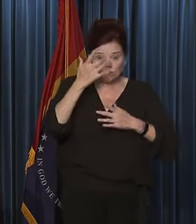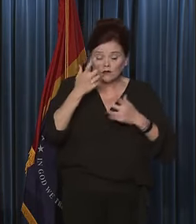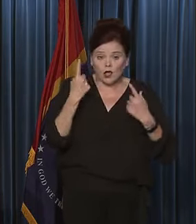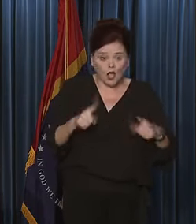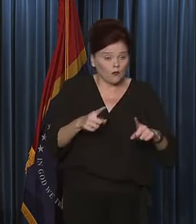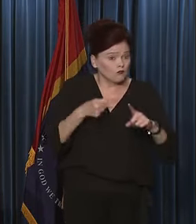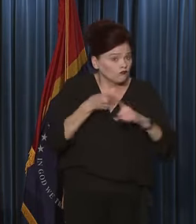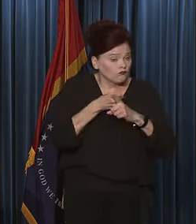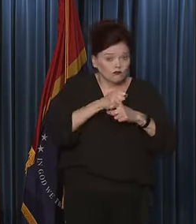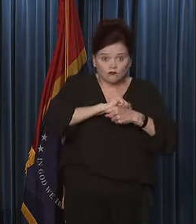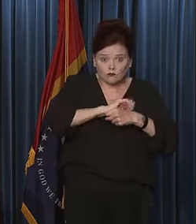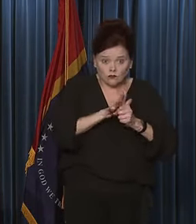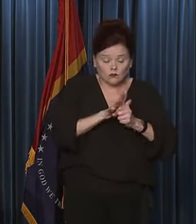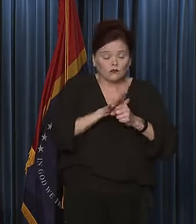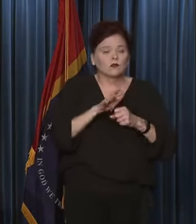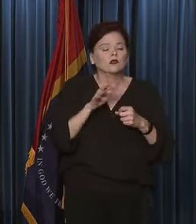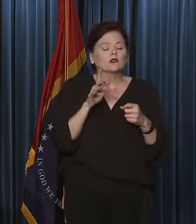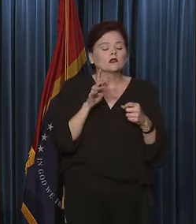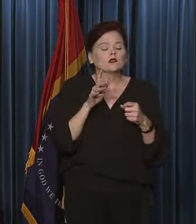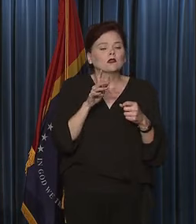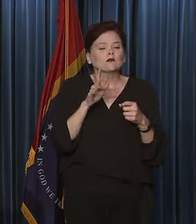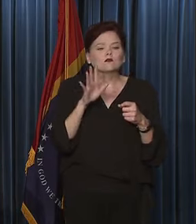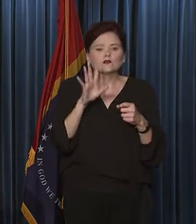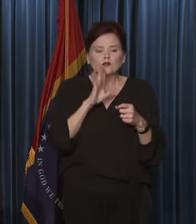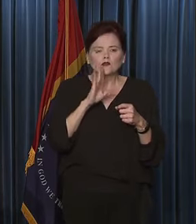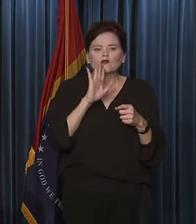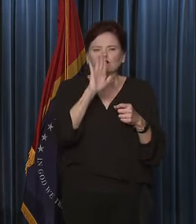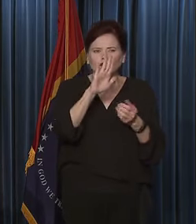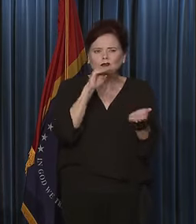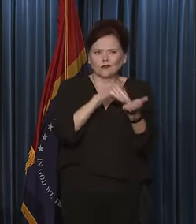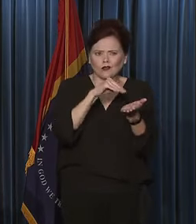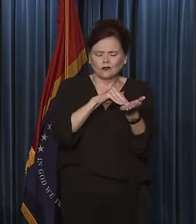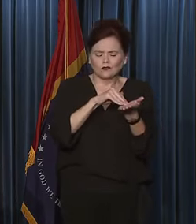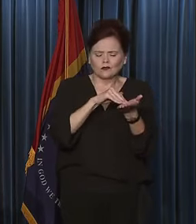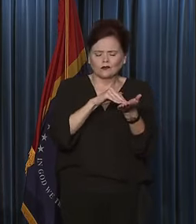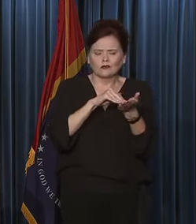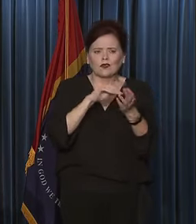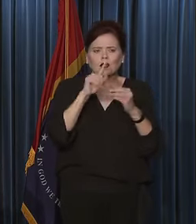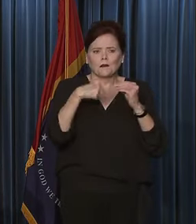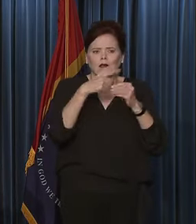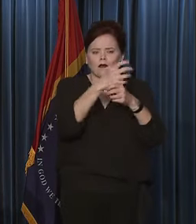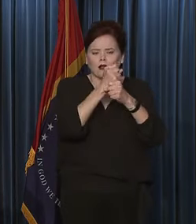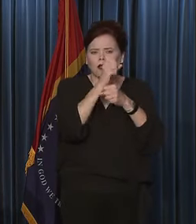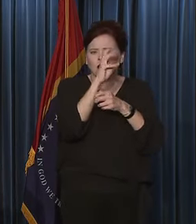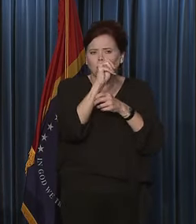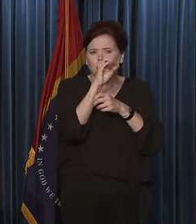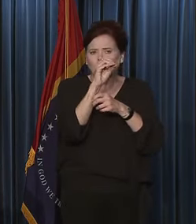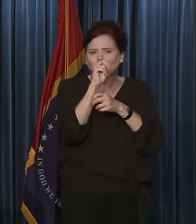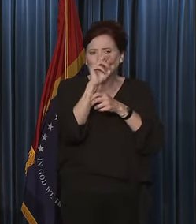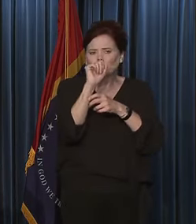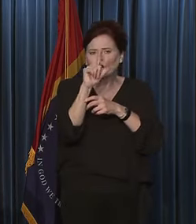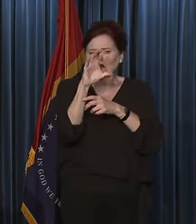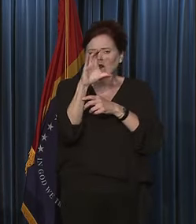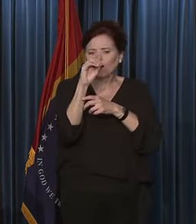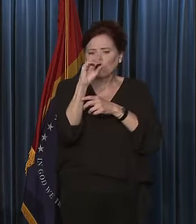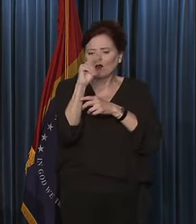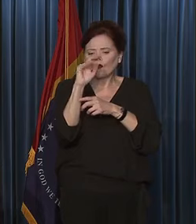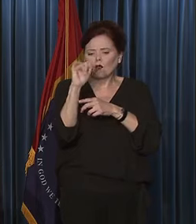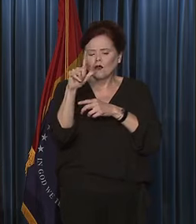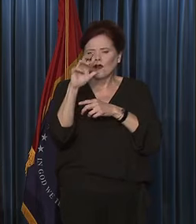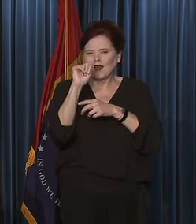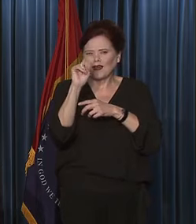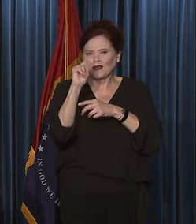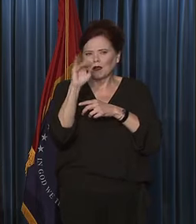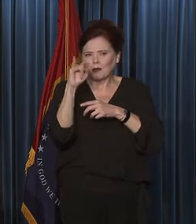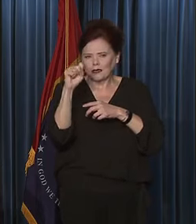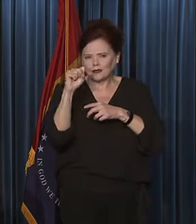do get infected with COVID, talk to your provider about getting monoclonal antibodies. This is